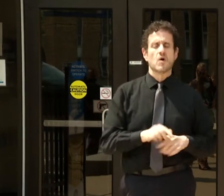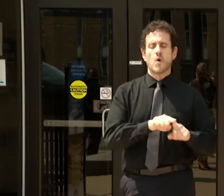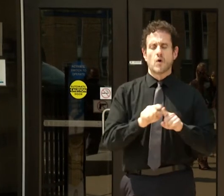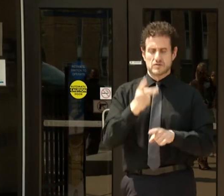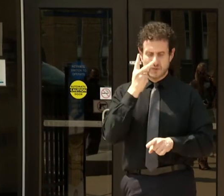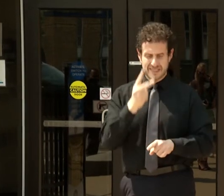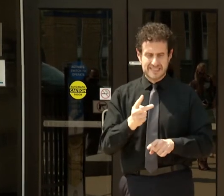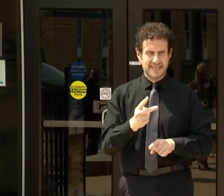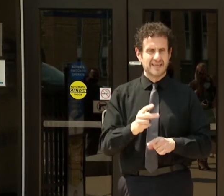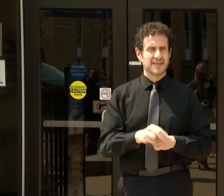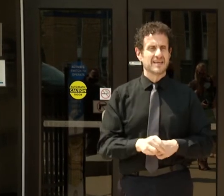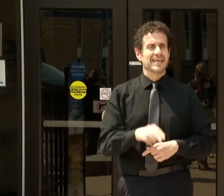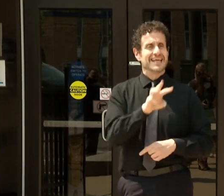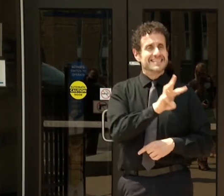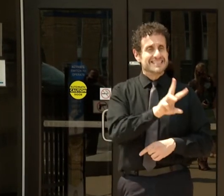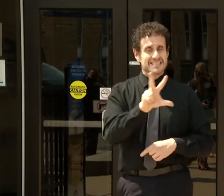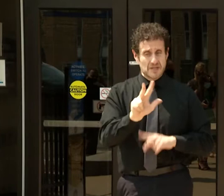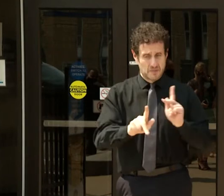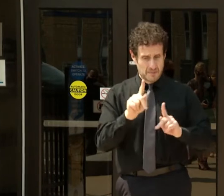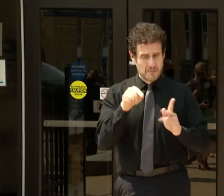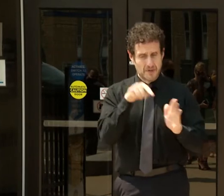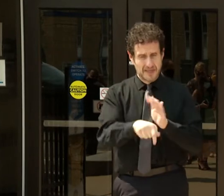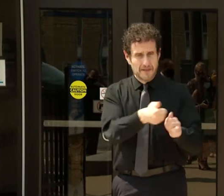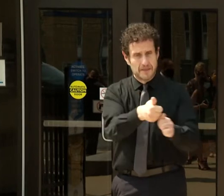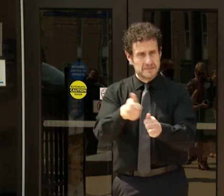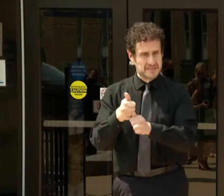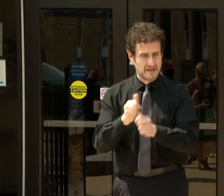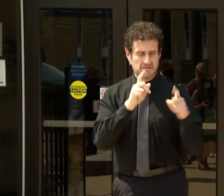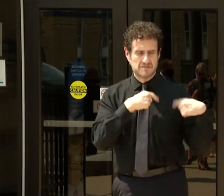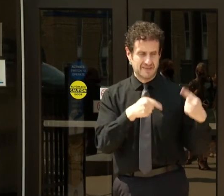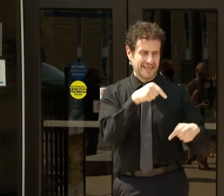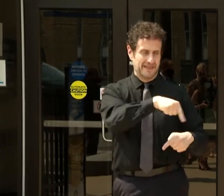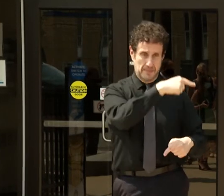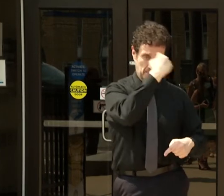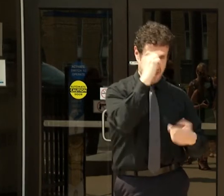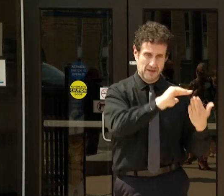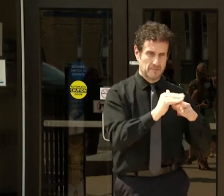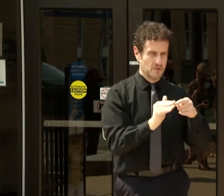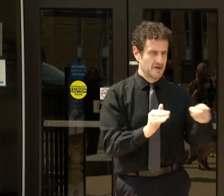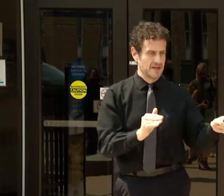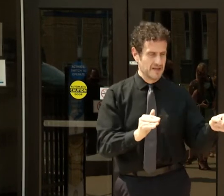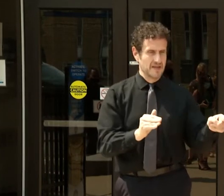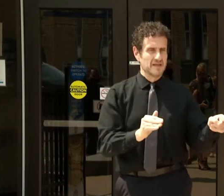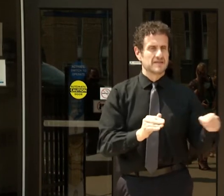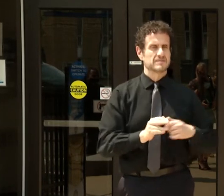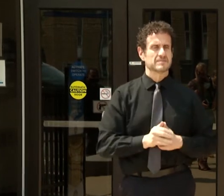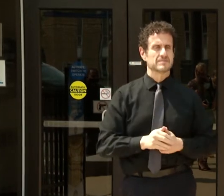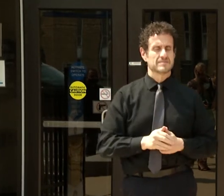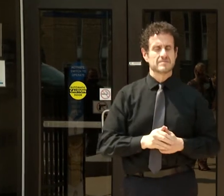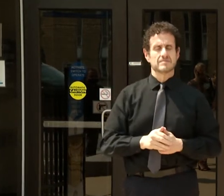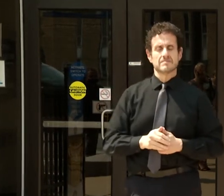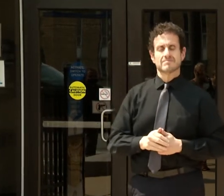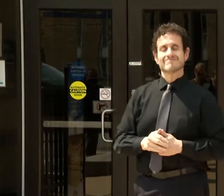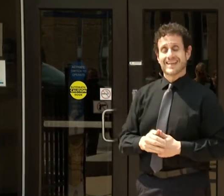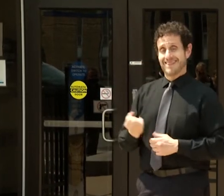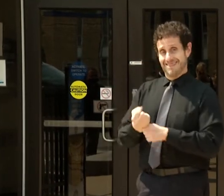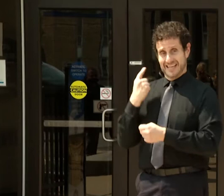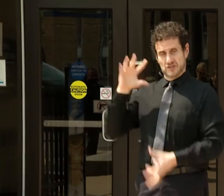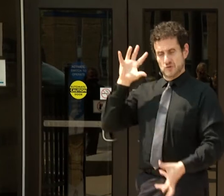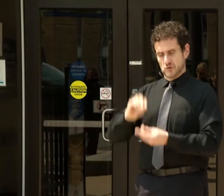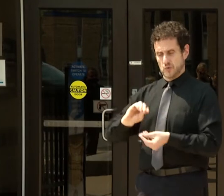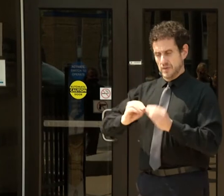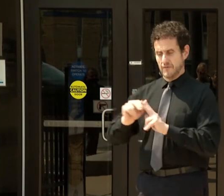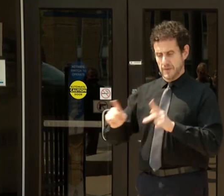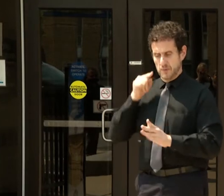63 suicides so far in the black community, which has exceeded the total of last year's